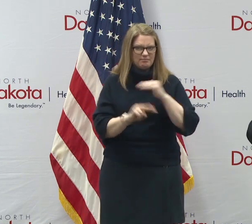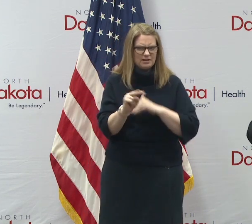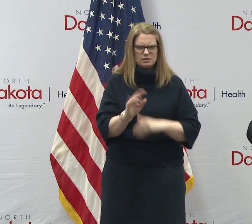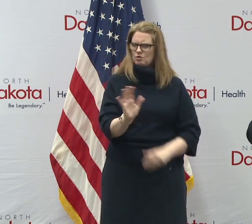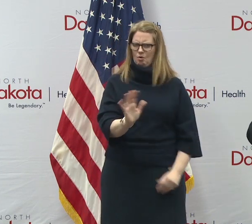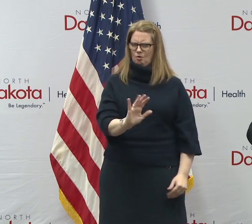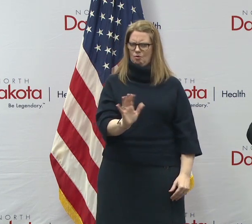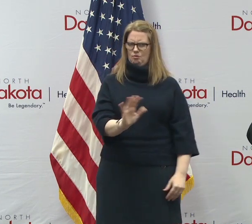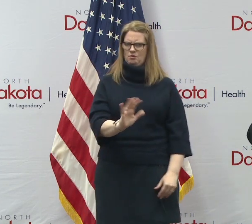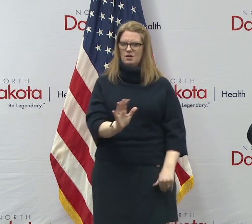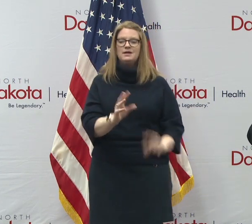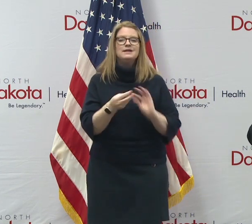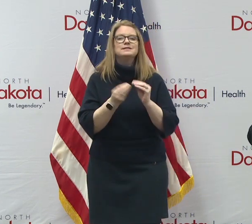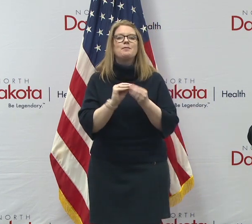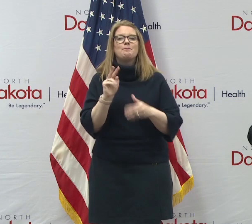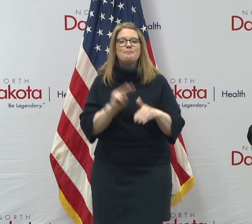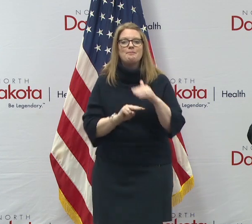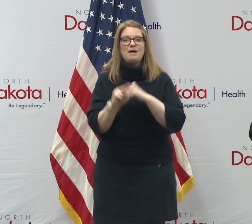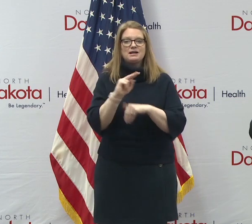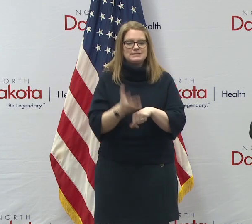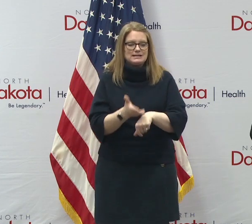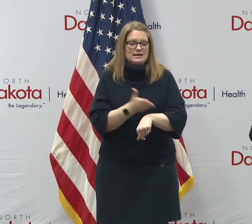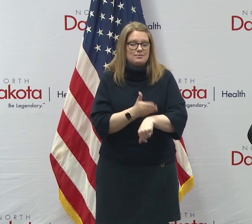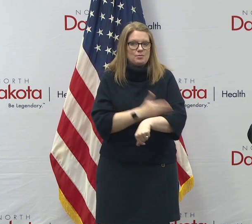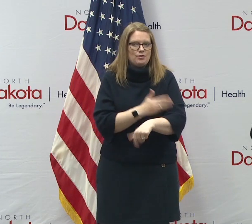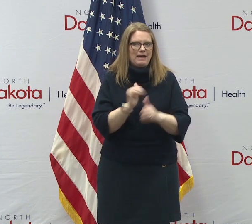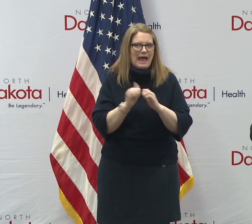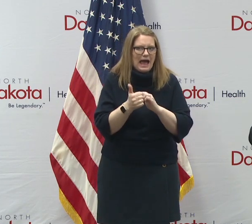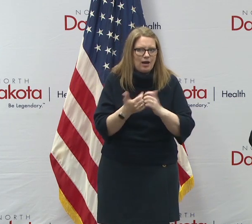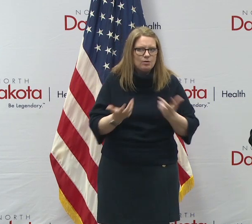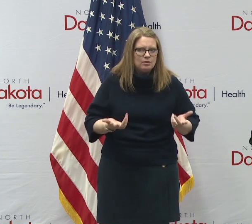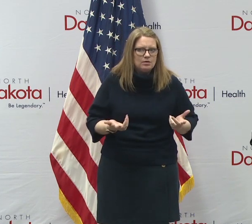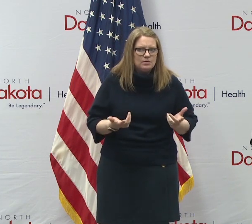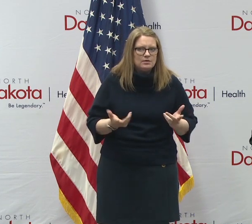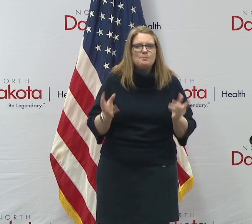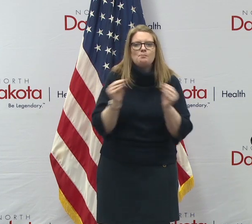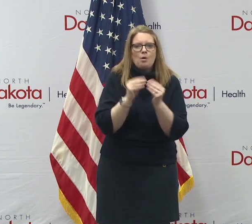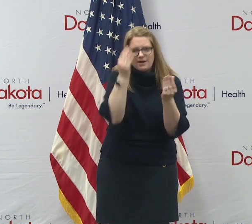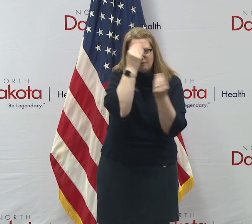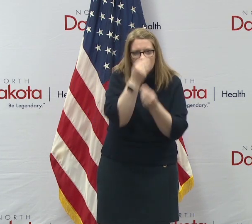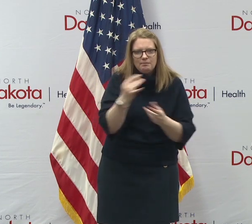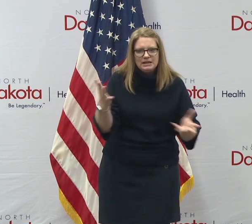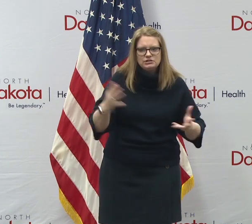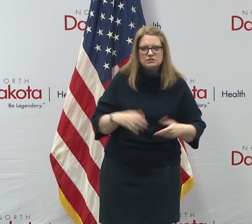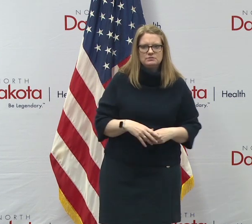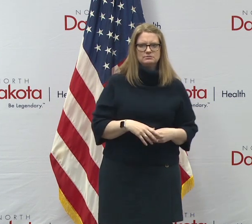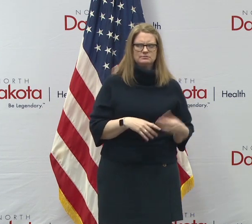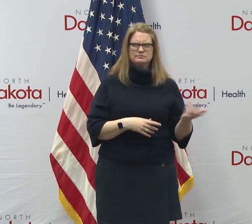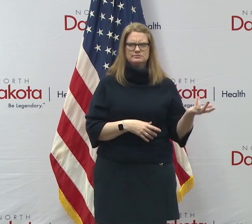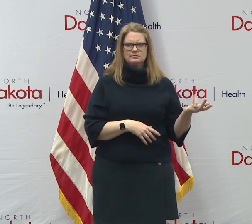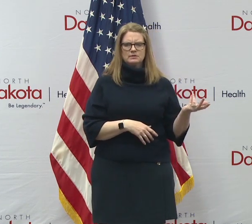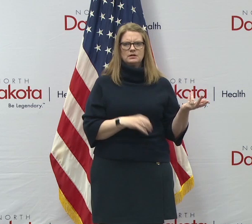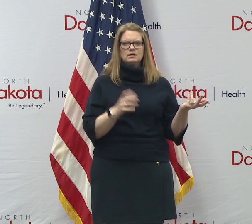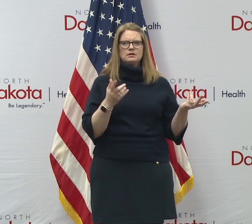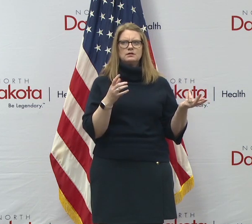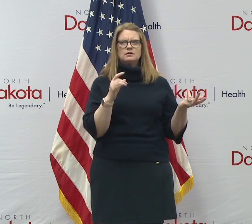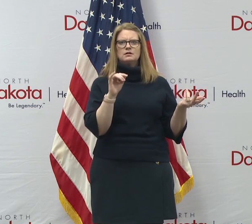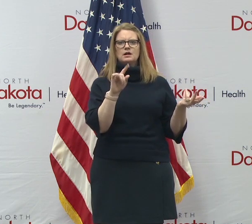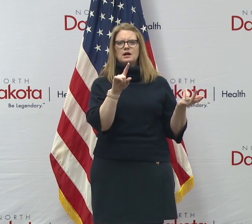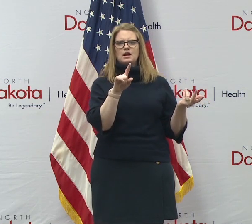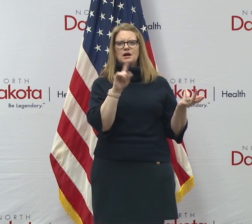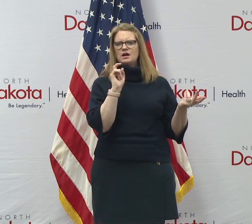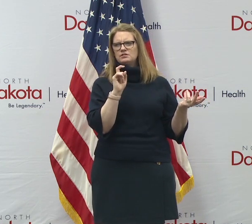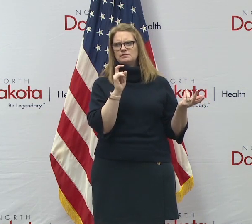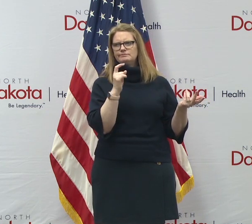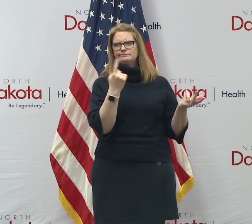So when we've got, uh, you know, we're in a state that's only got, uh, you know, a hundred and, a hundred and some